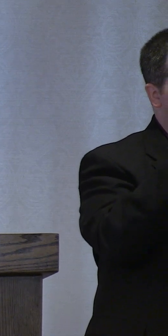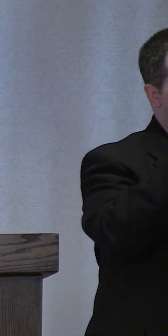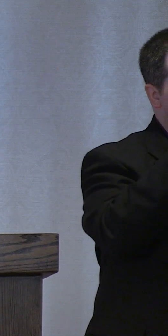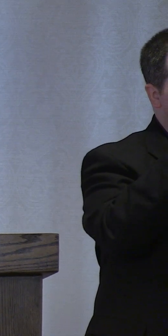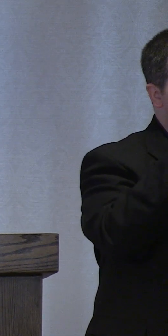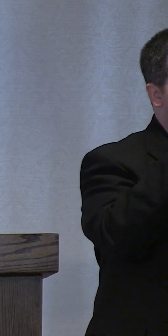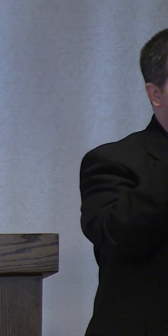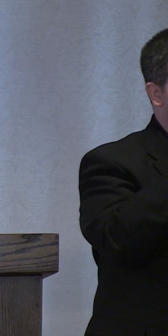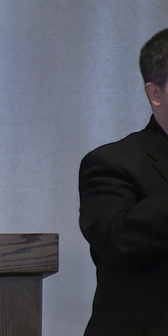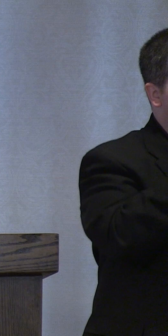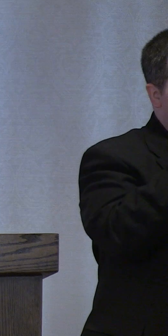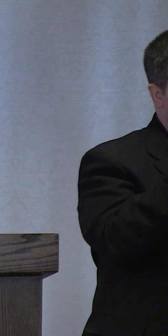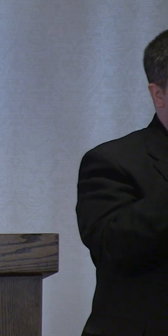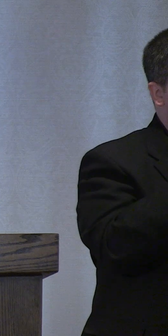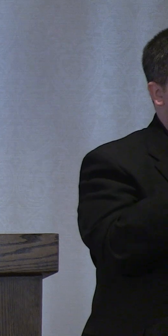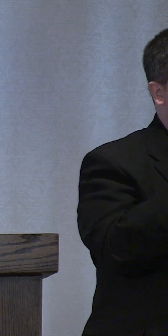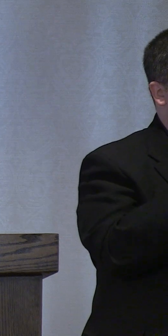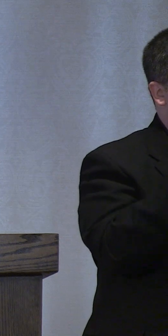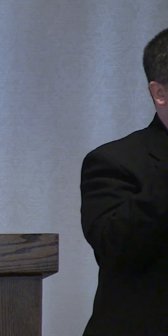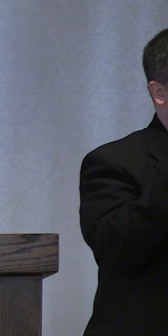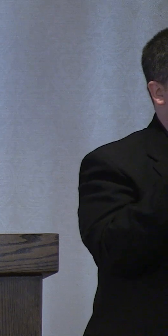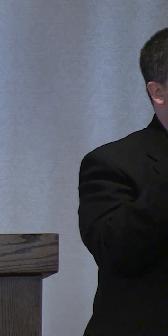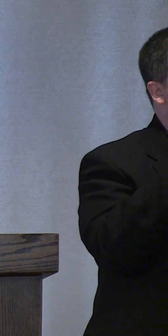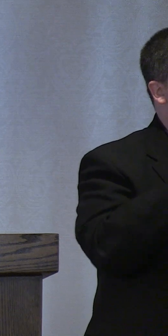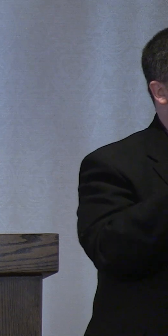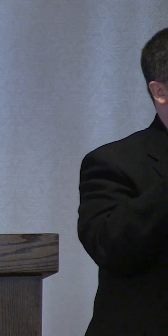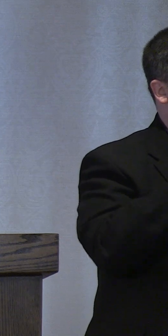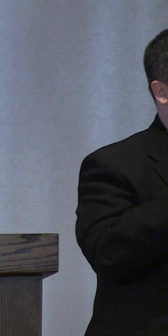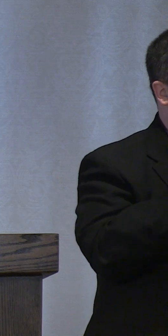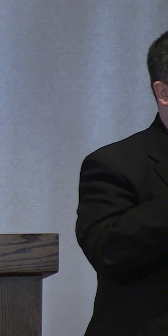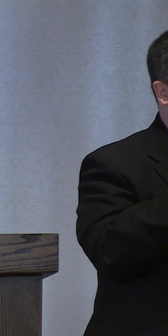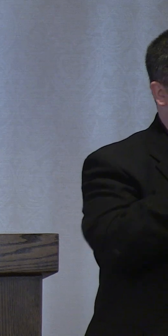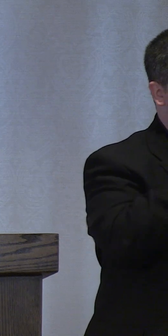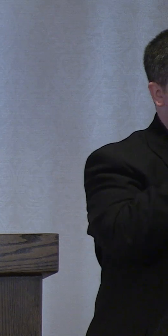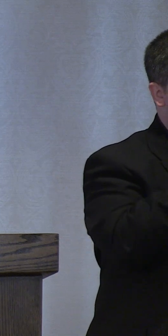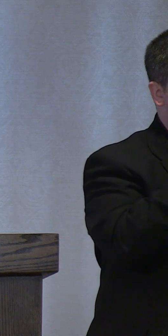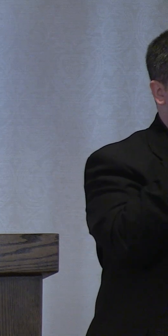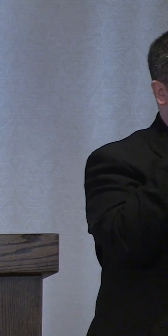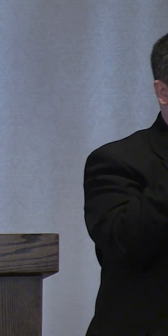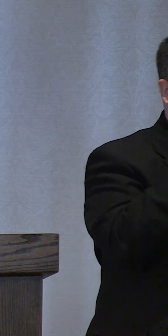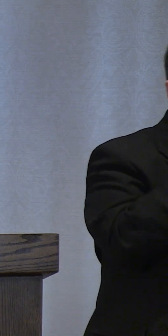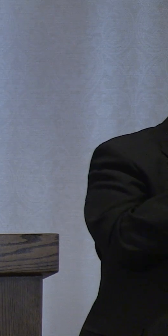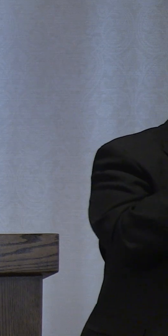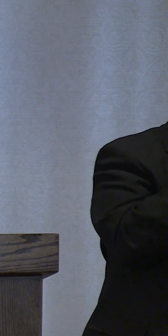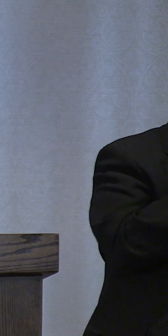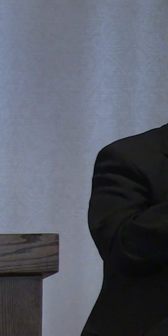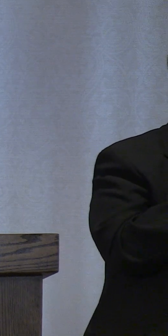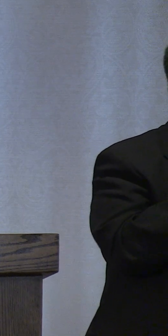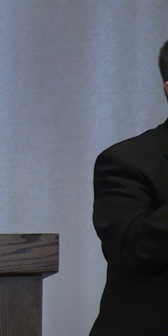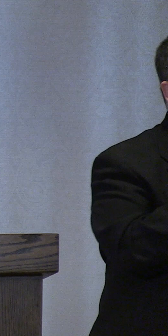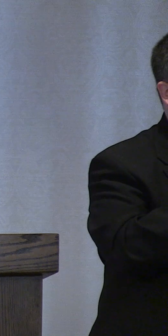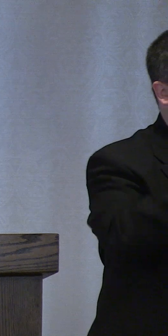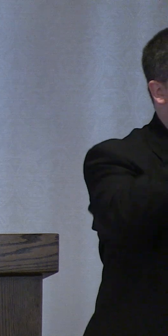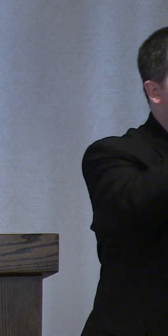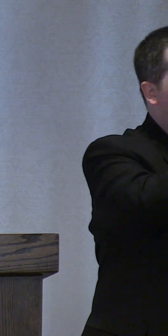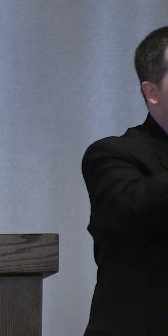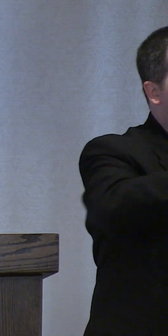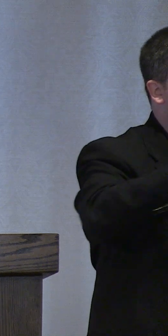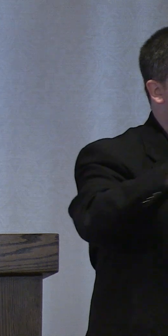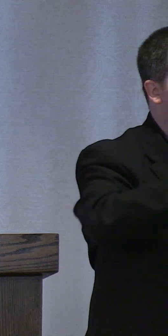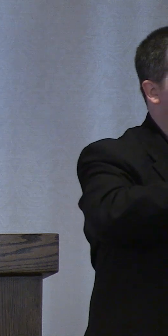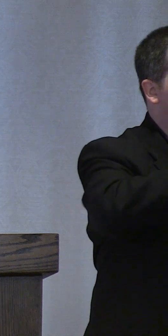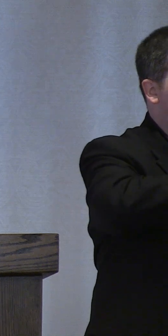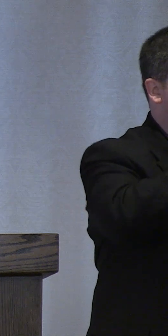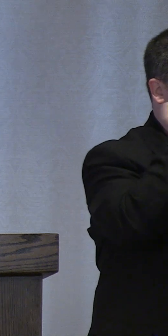up and provide public comment this evening I just want to make sure that you see that there are some flyers on your table